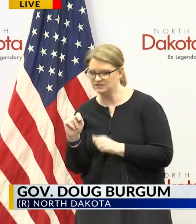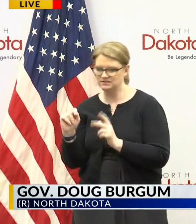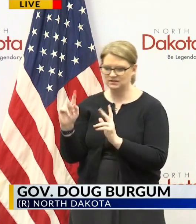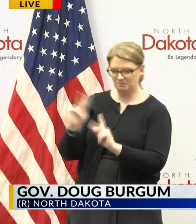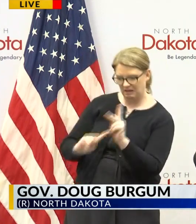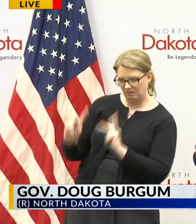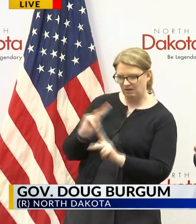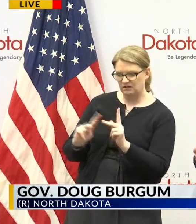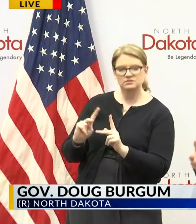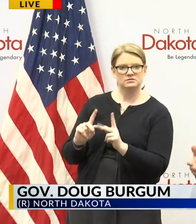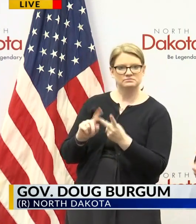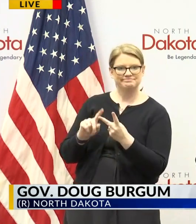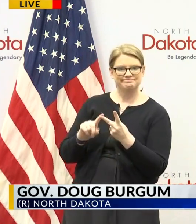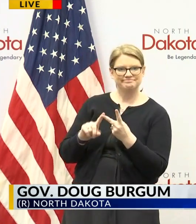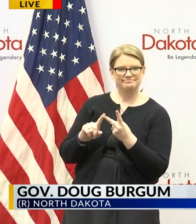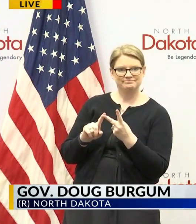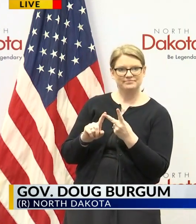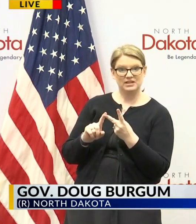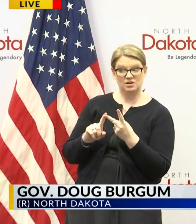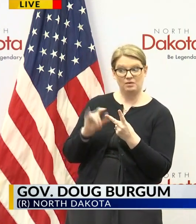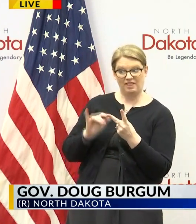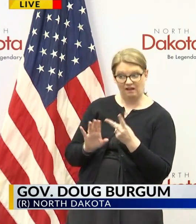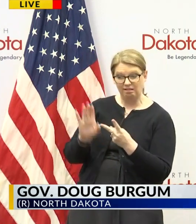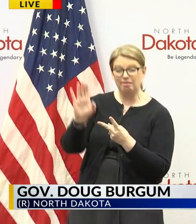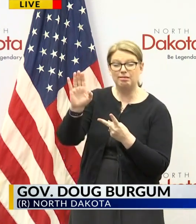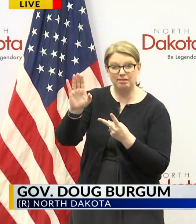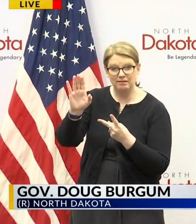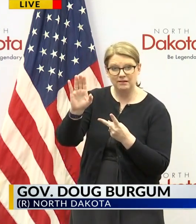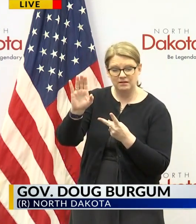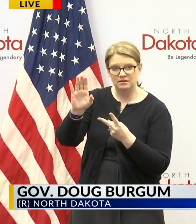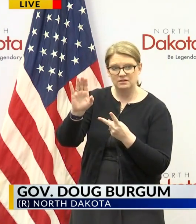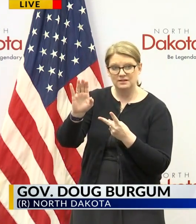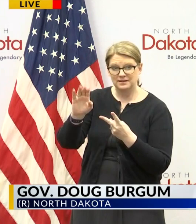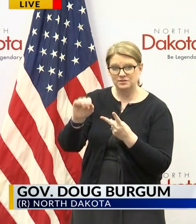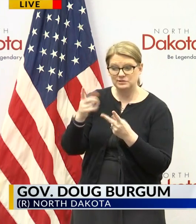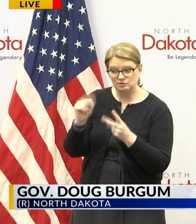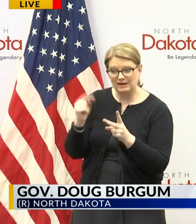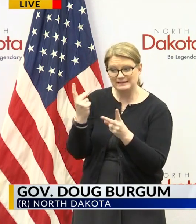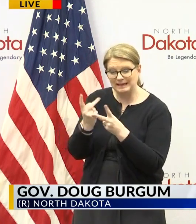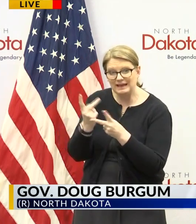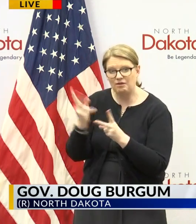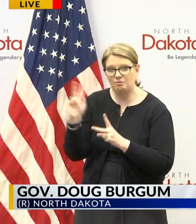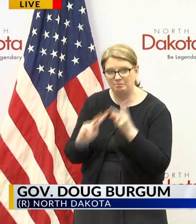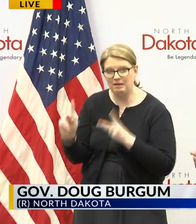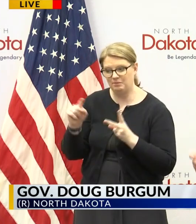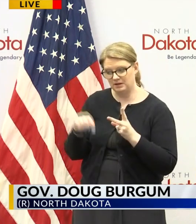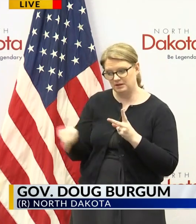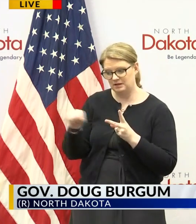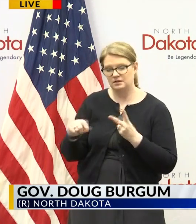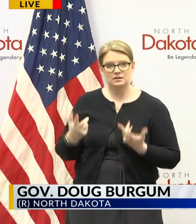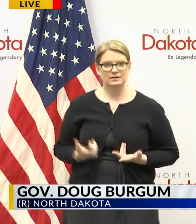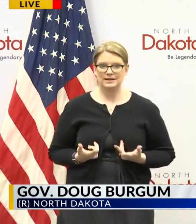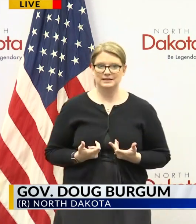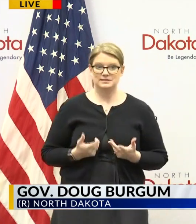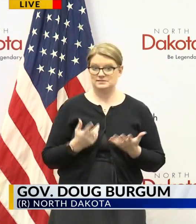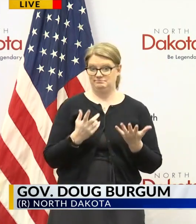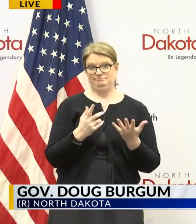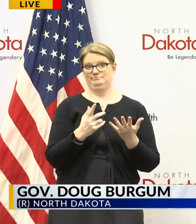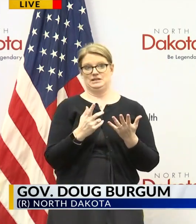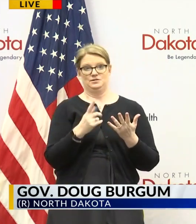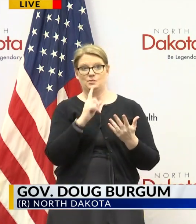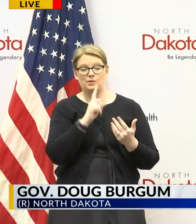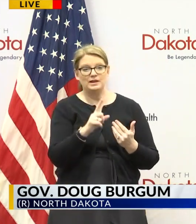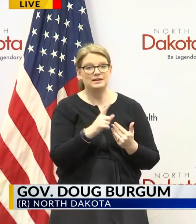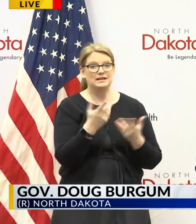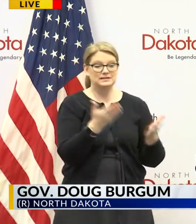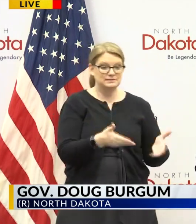to handle the crunch when it may arrive here as it has arrived in other states so it's a classic supply and demand we're trying to